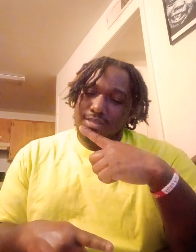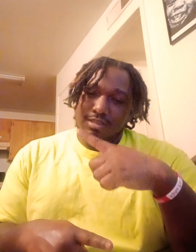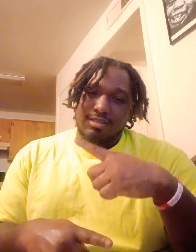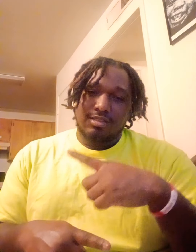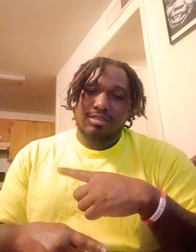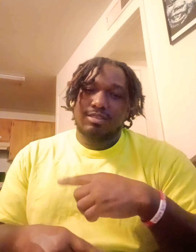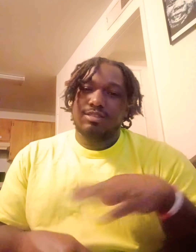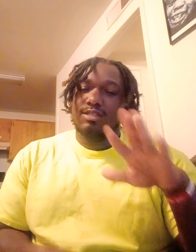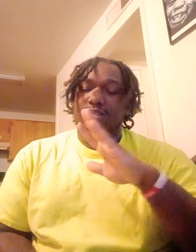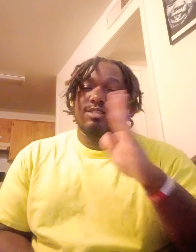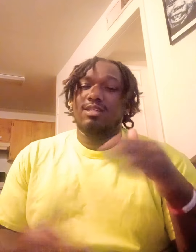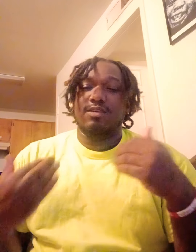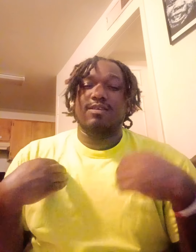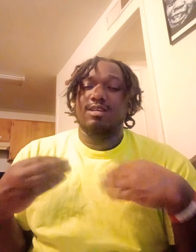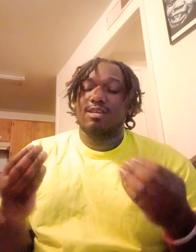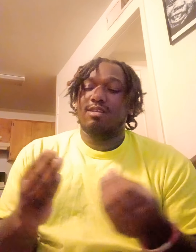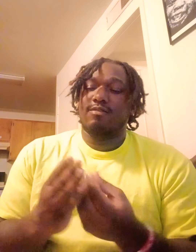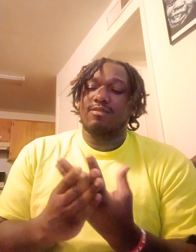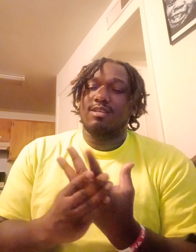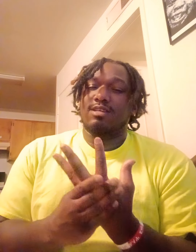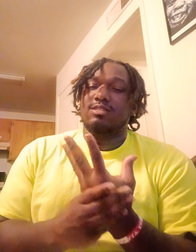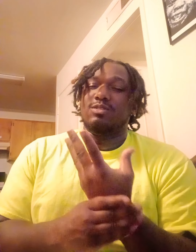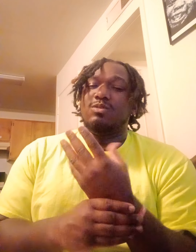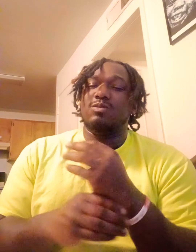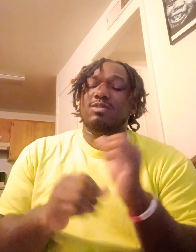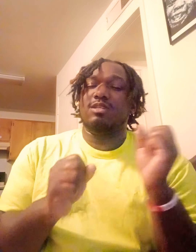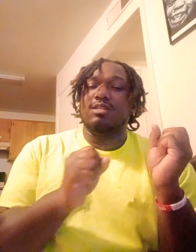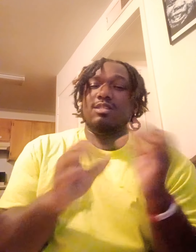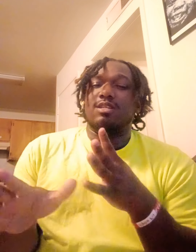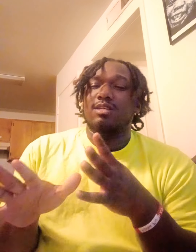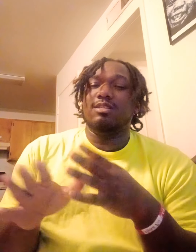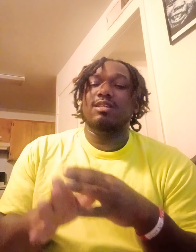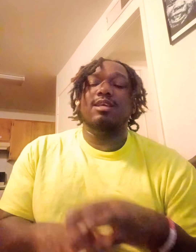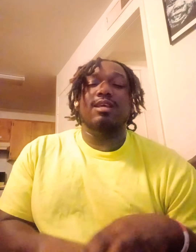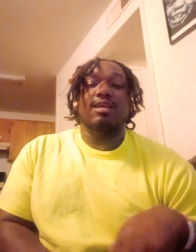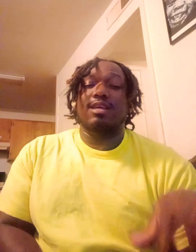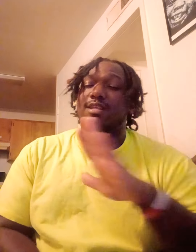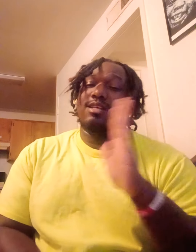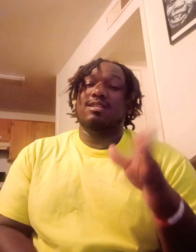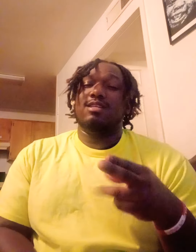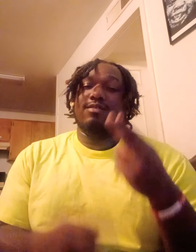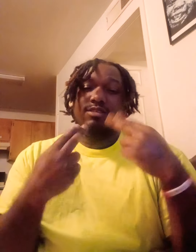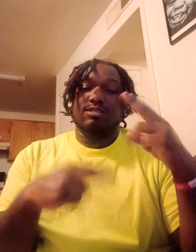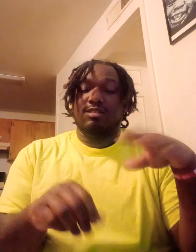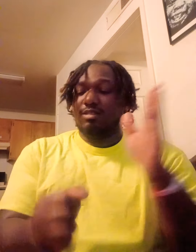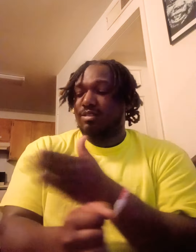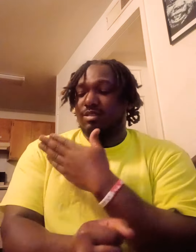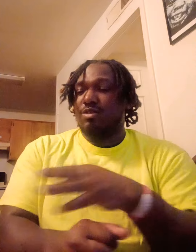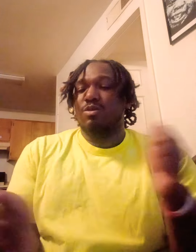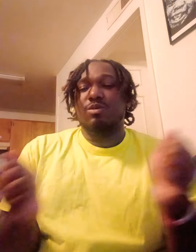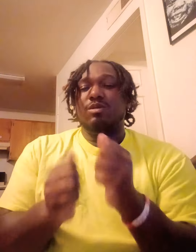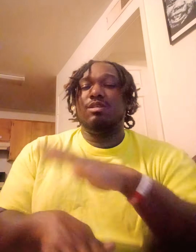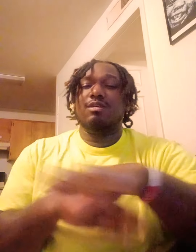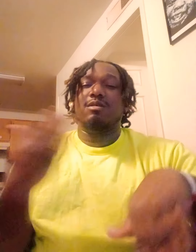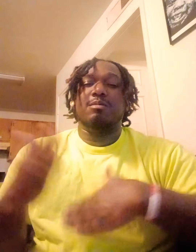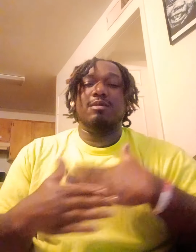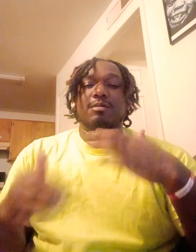Never had a flame to give And I've never sang a song with all my